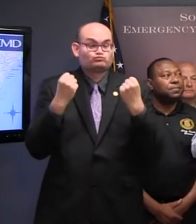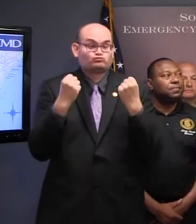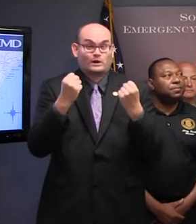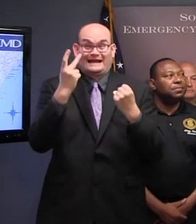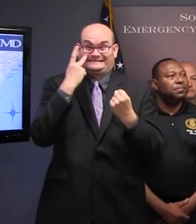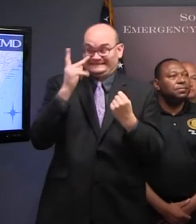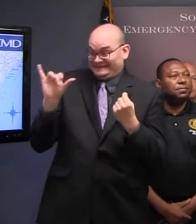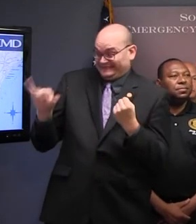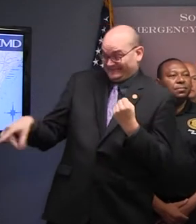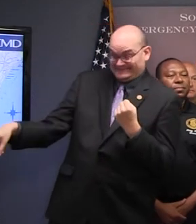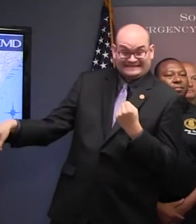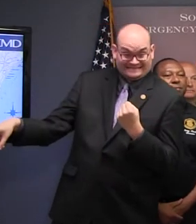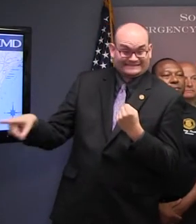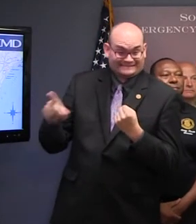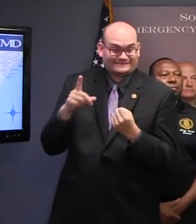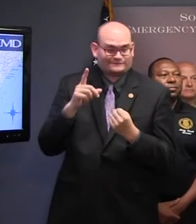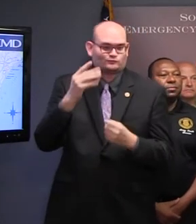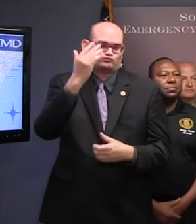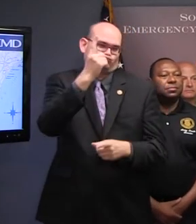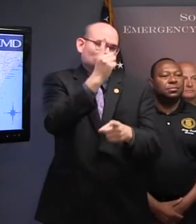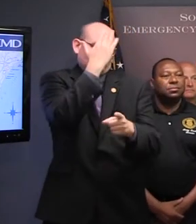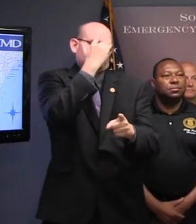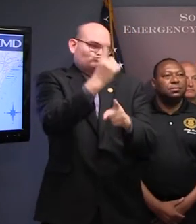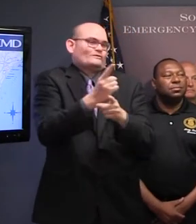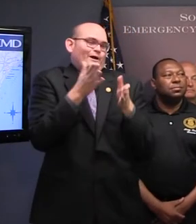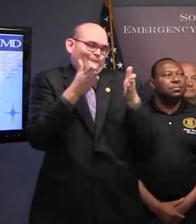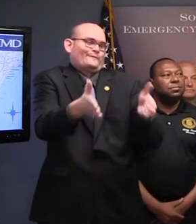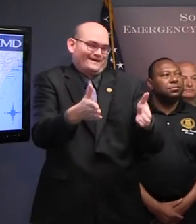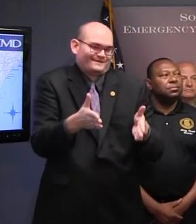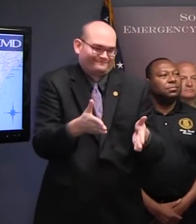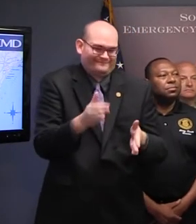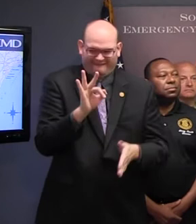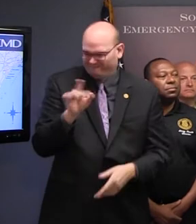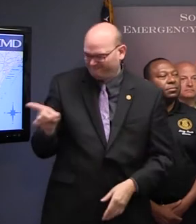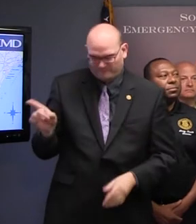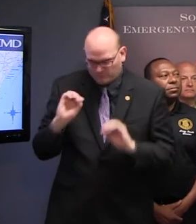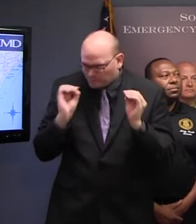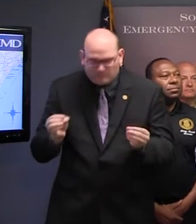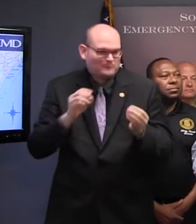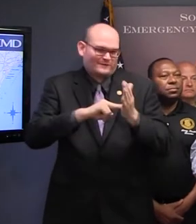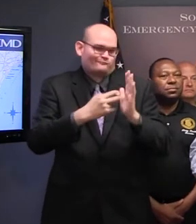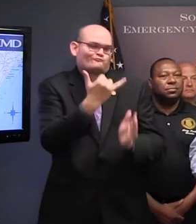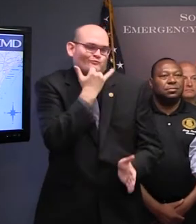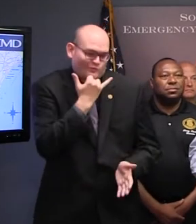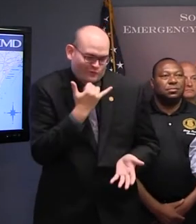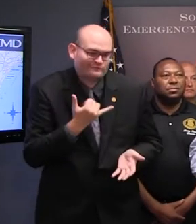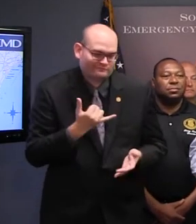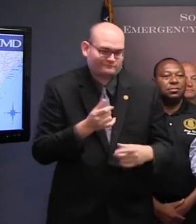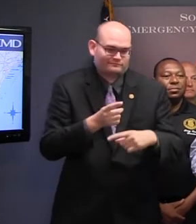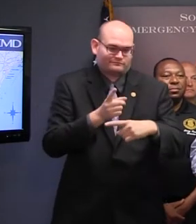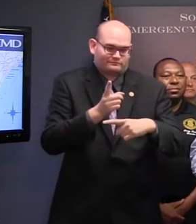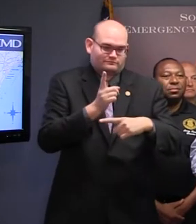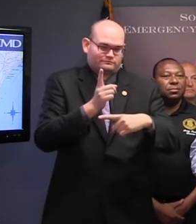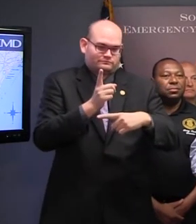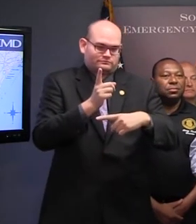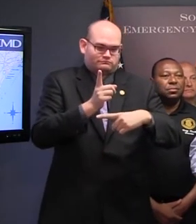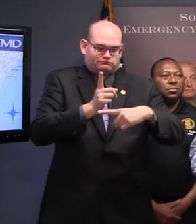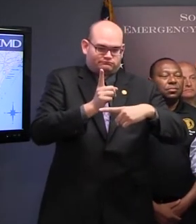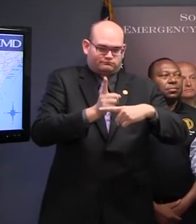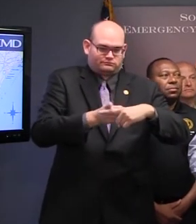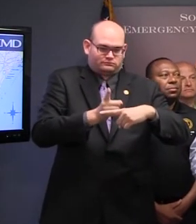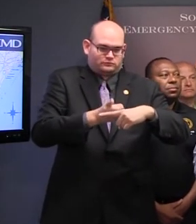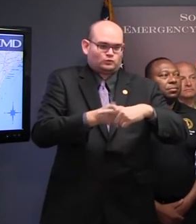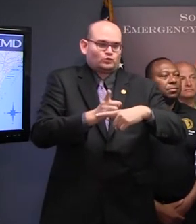highways, you're in the right place. And you'll see at intersections, you'll see uniform personnel, you'll see vehicles,